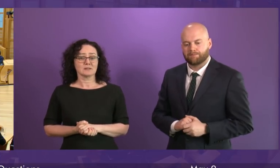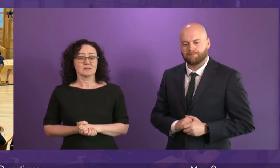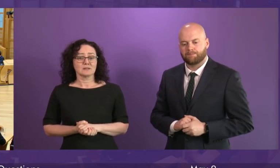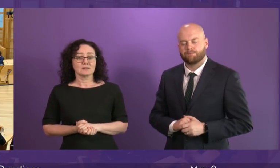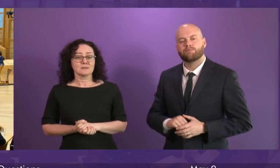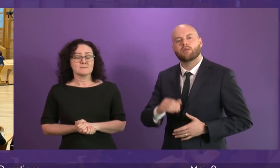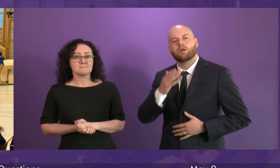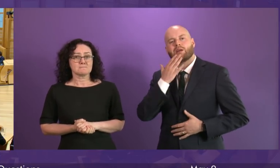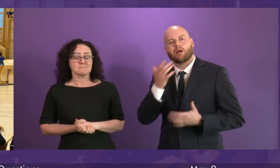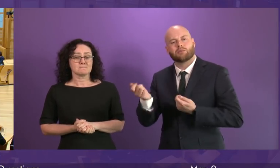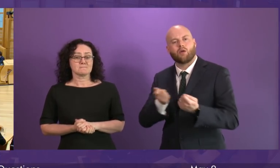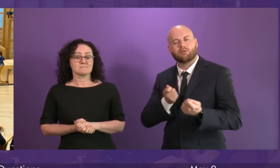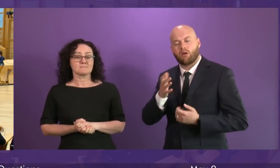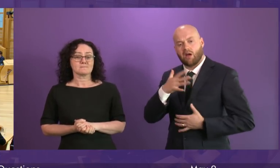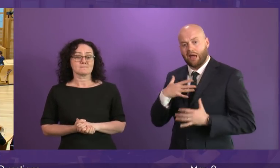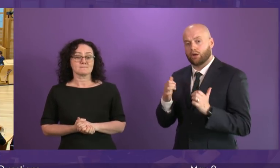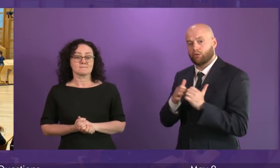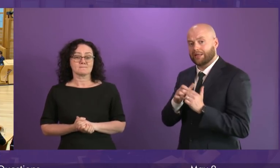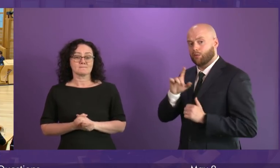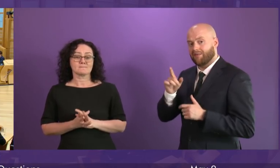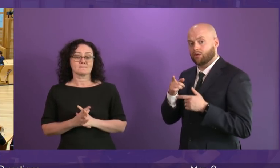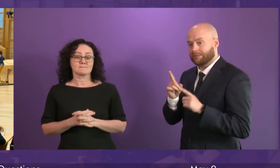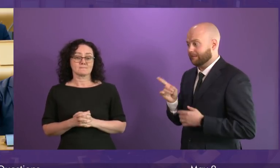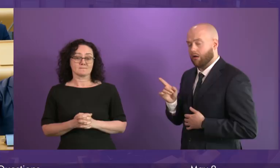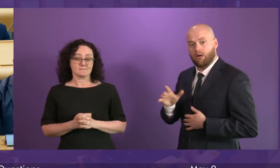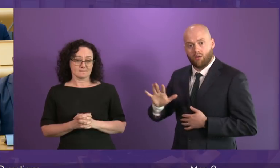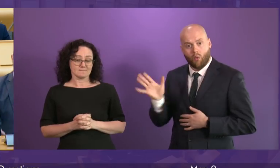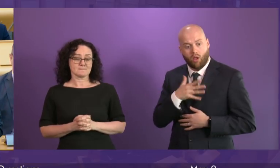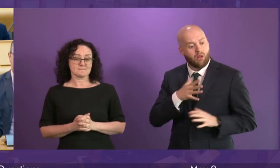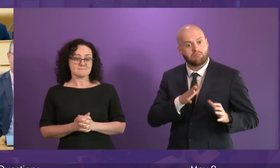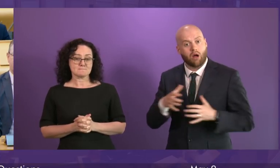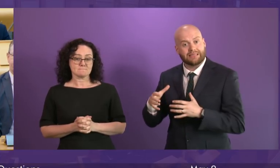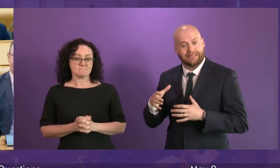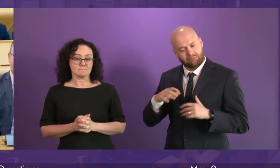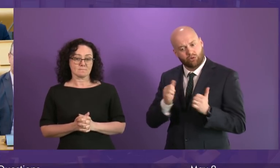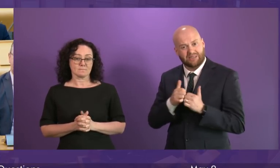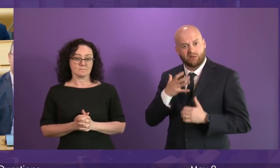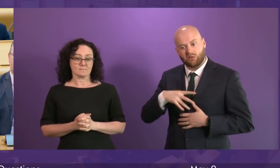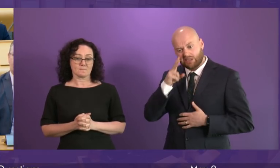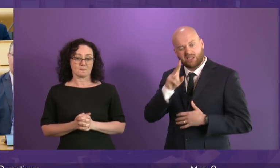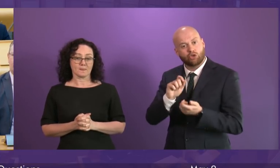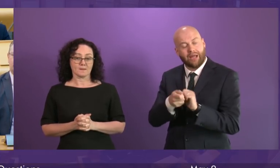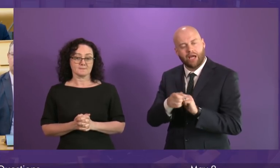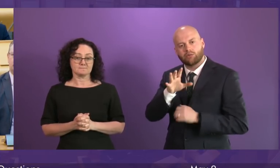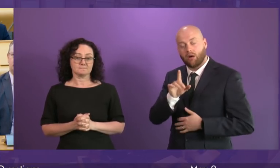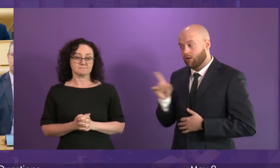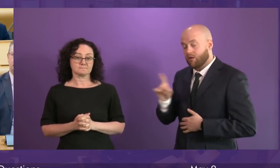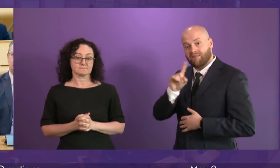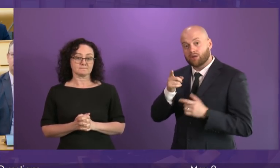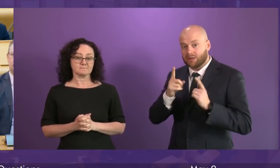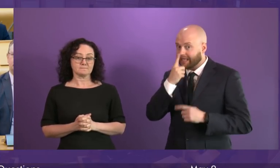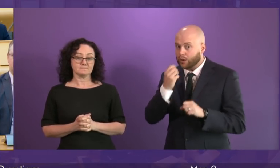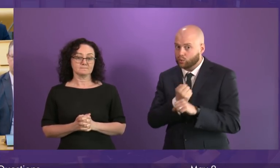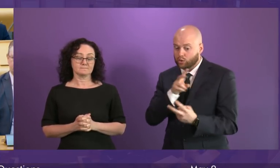I agree with the First Minister. There is a cross-party consensus that we need to see change on this. There are two things the First Minister could do. Firstly, an independent